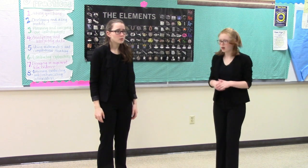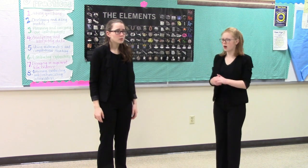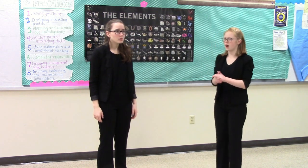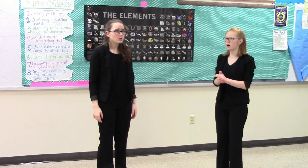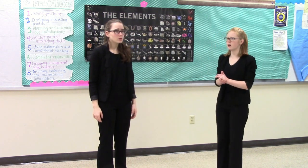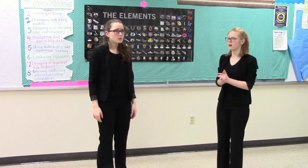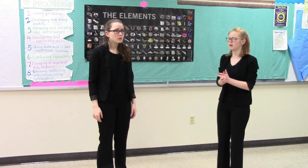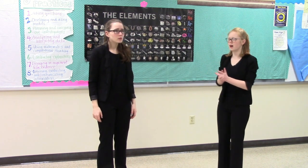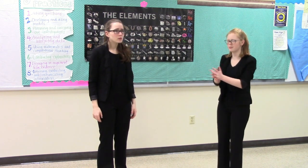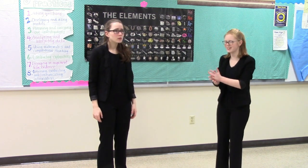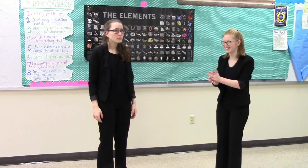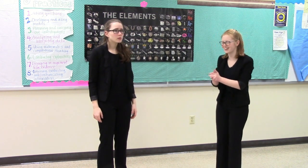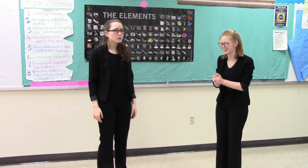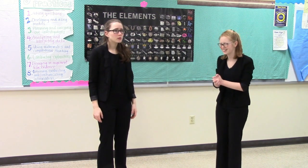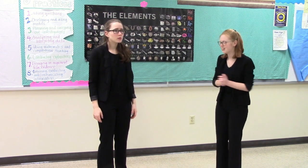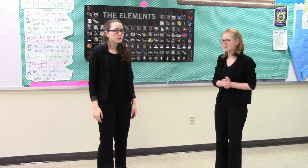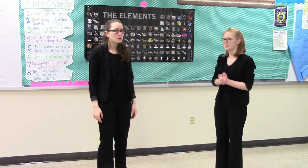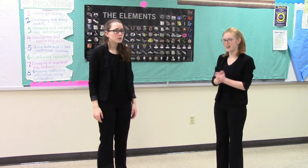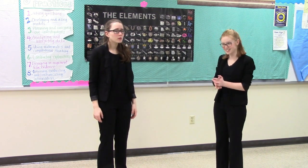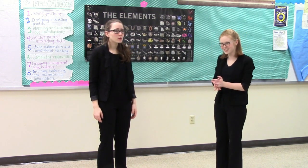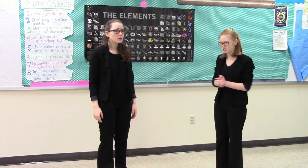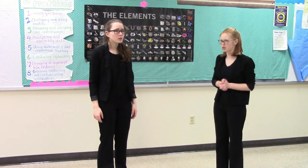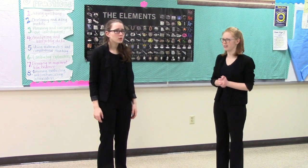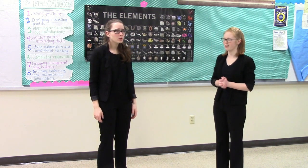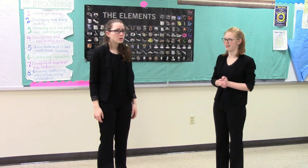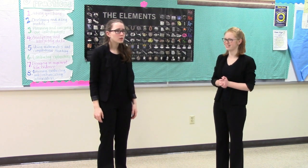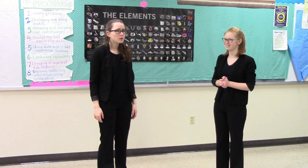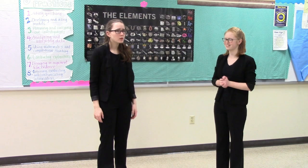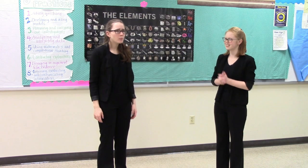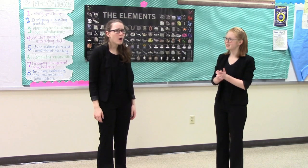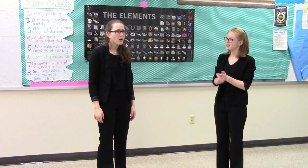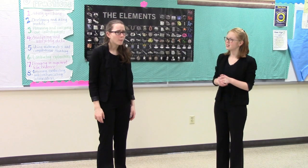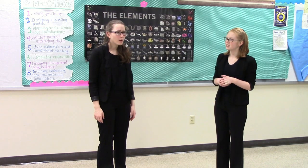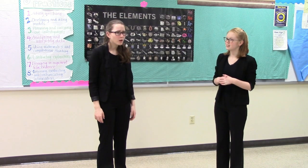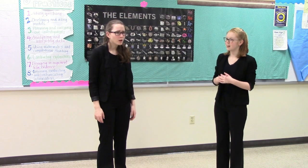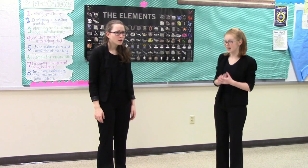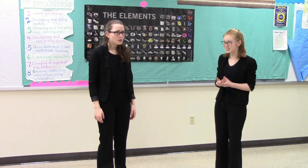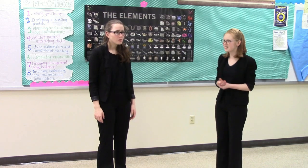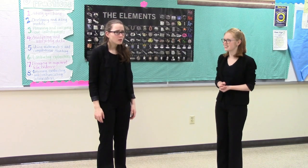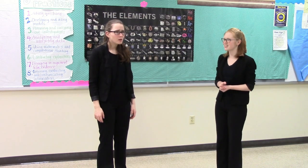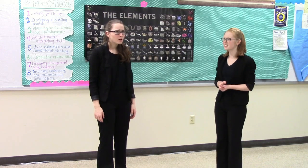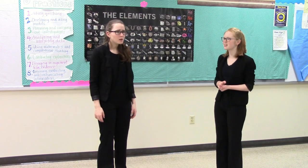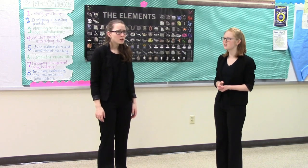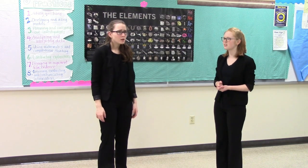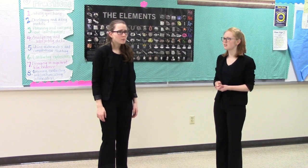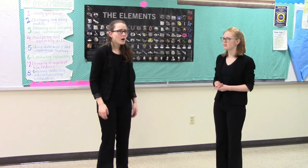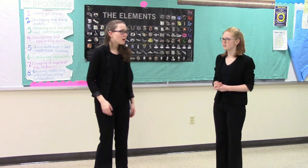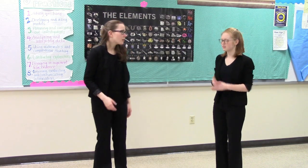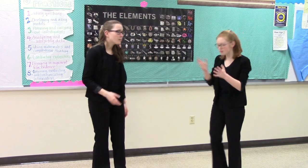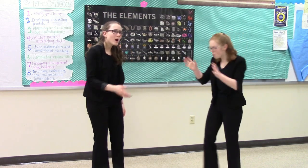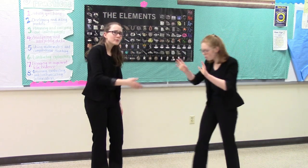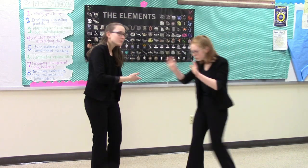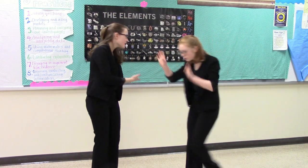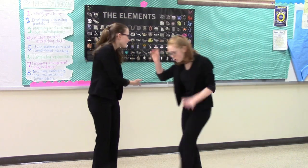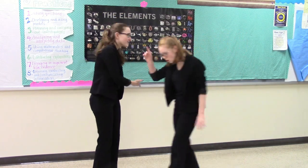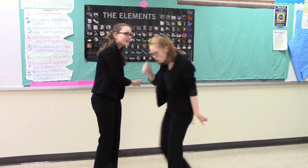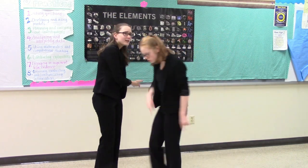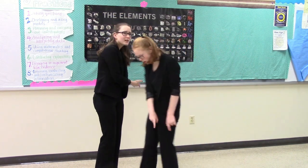No. I mean, I didn't turn it on. Mom. I didn't. Mom, you didn't. No, no, no.